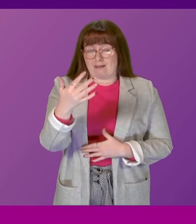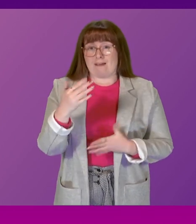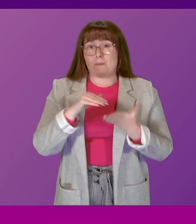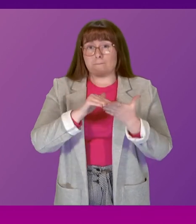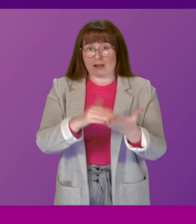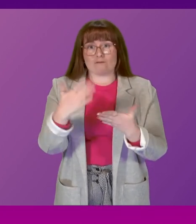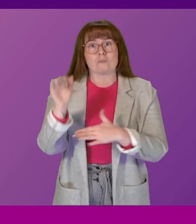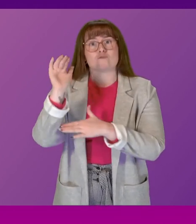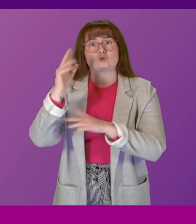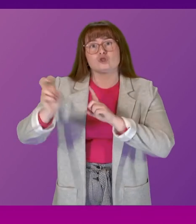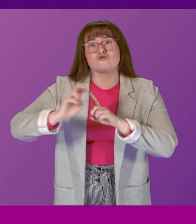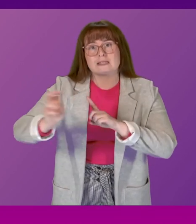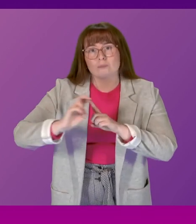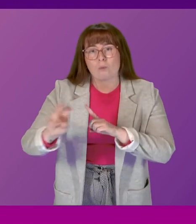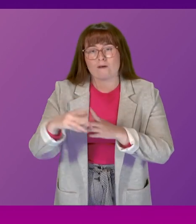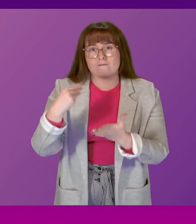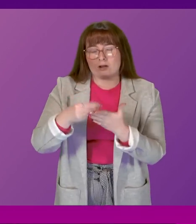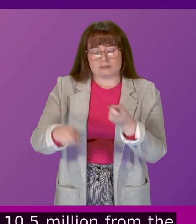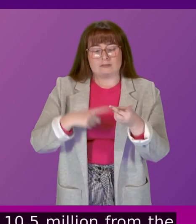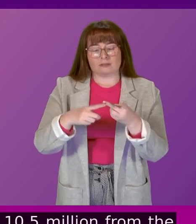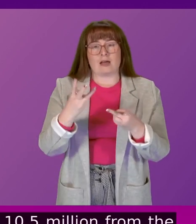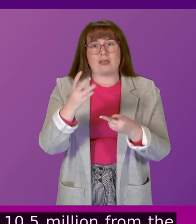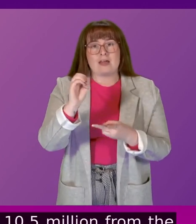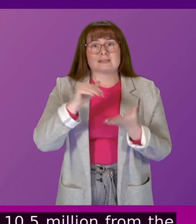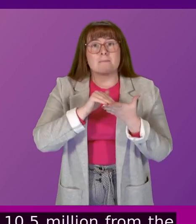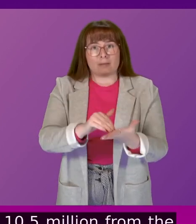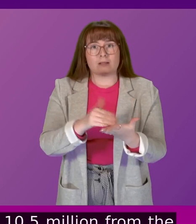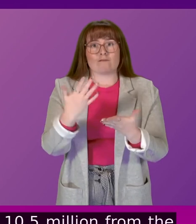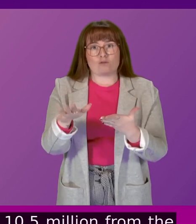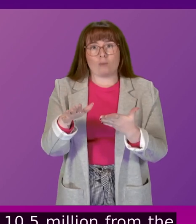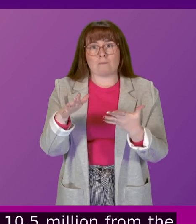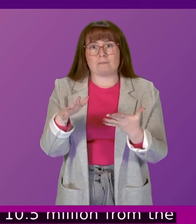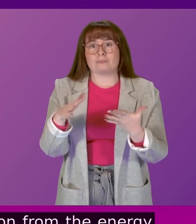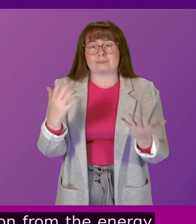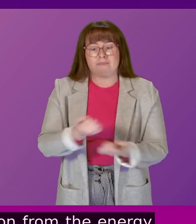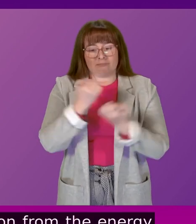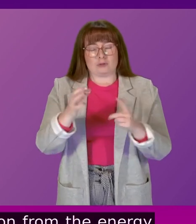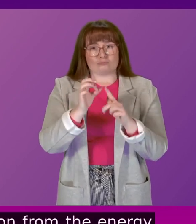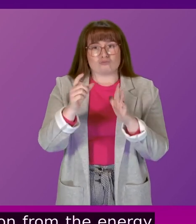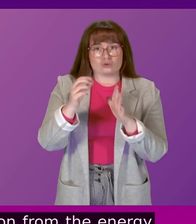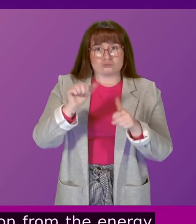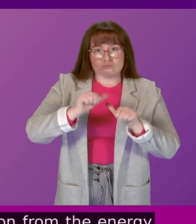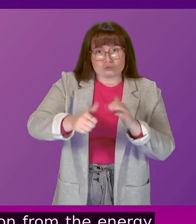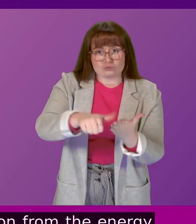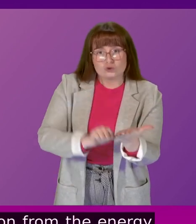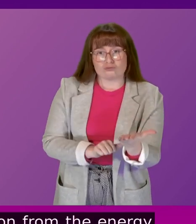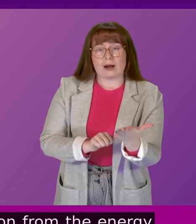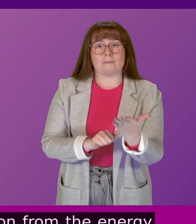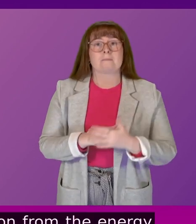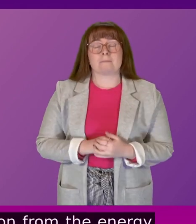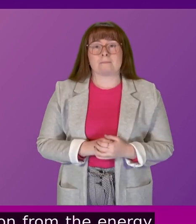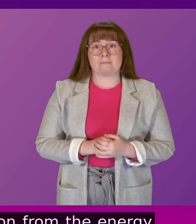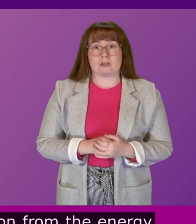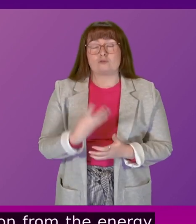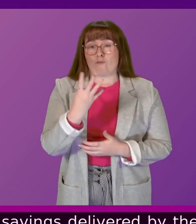the Future Transport Fund, £30 million from the Energy Industries Capital Programme's savings delivered by the Scottish Funding Council, including